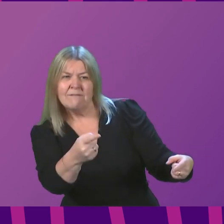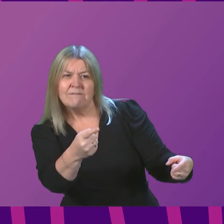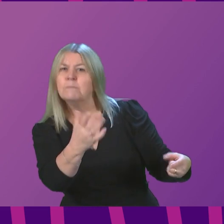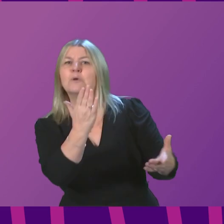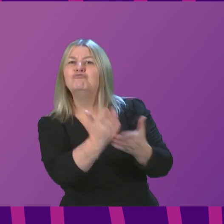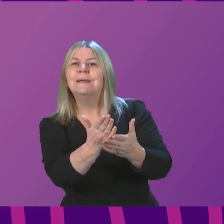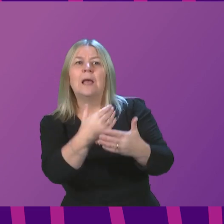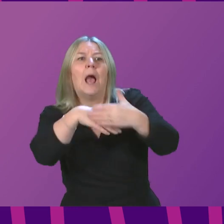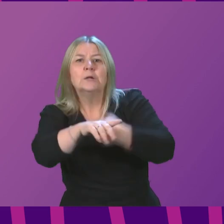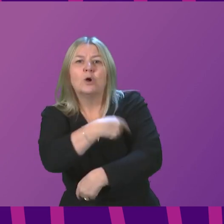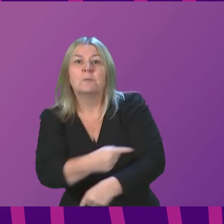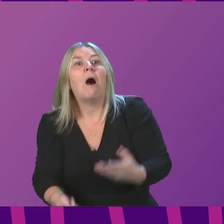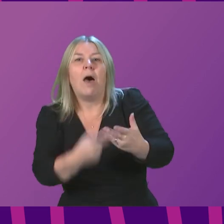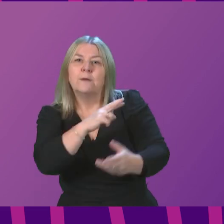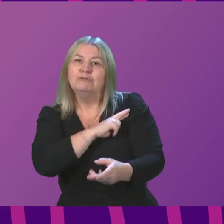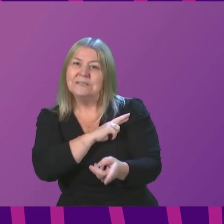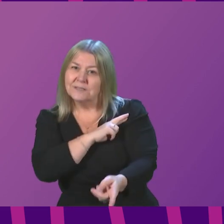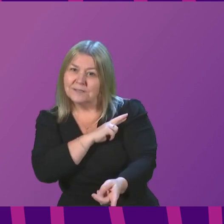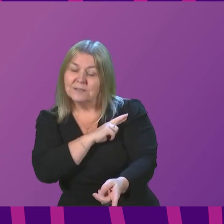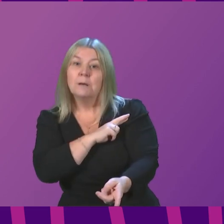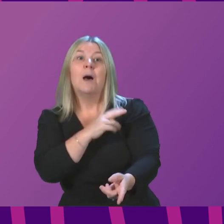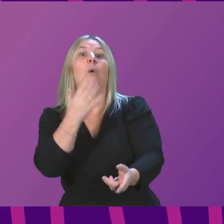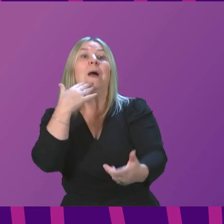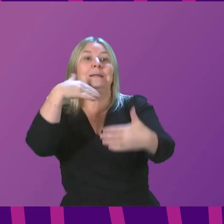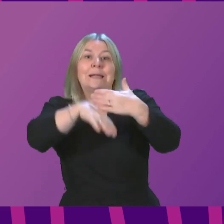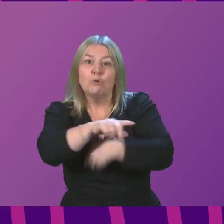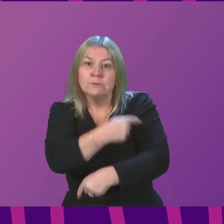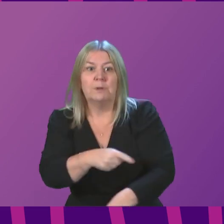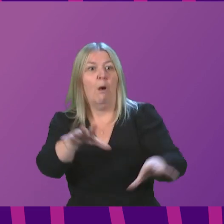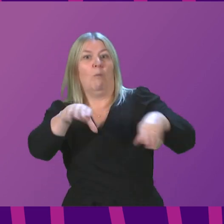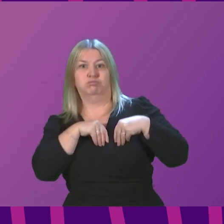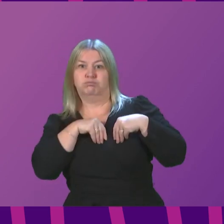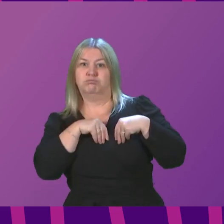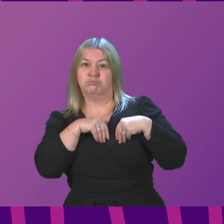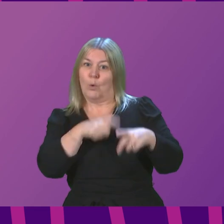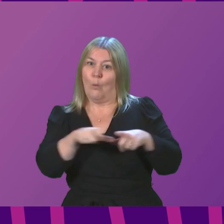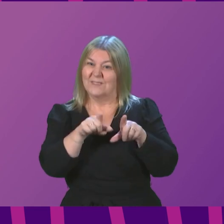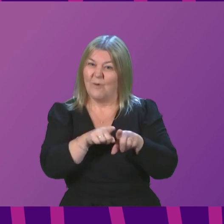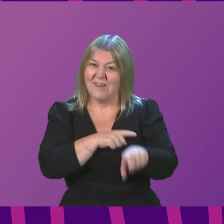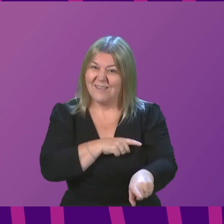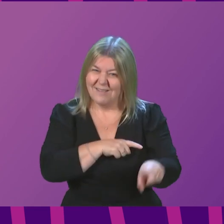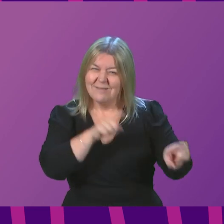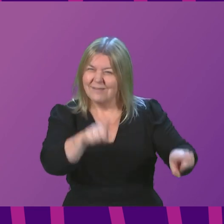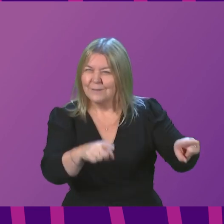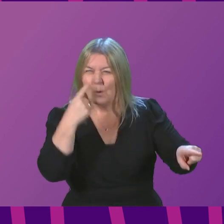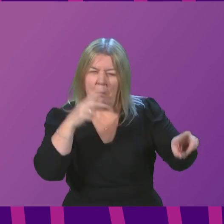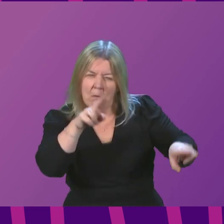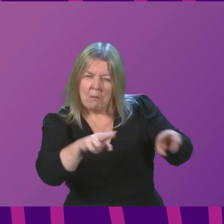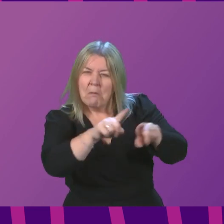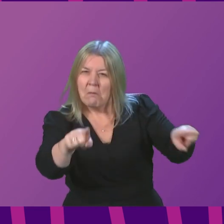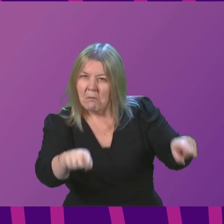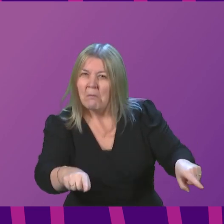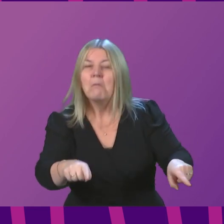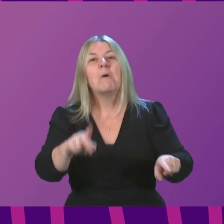different reasons. We will also be looking at whether the average length of stay in hospital for those with Omicron is different to other